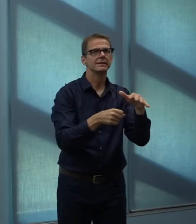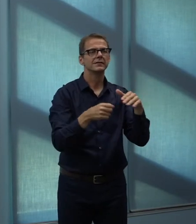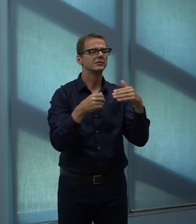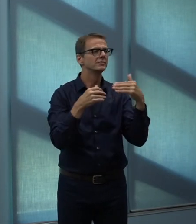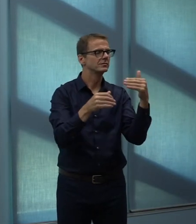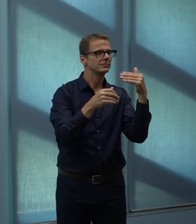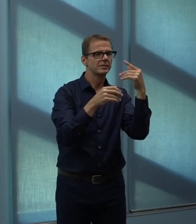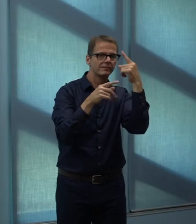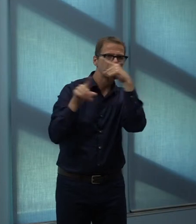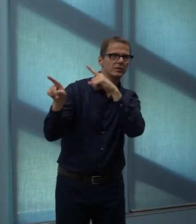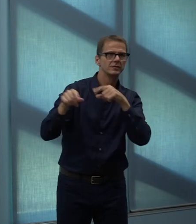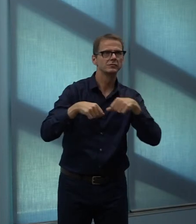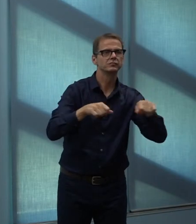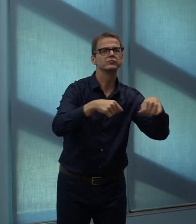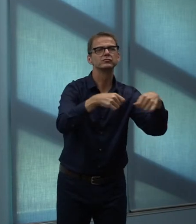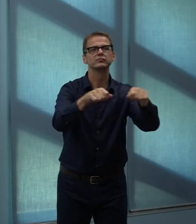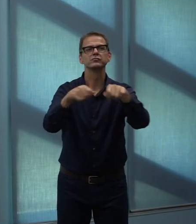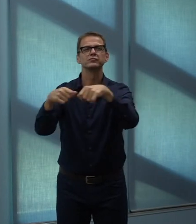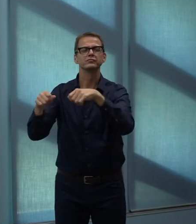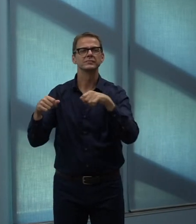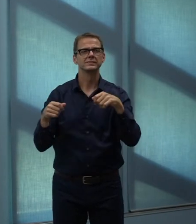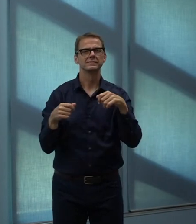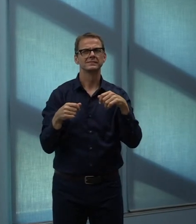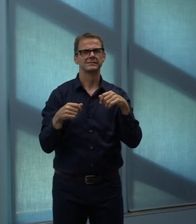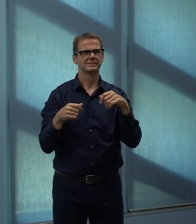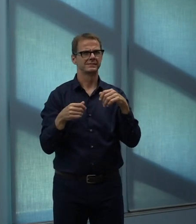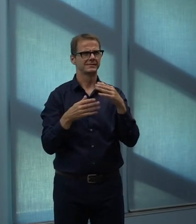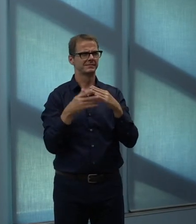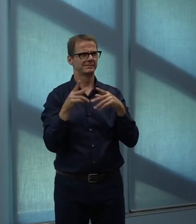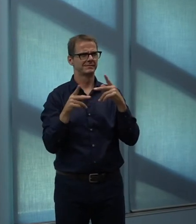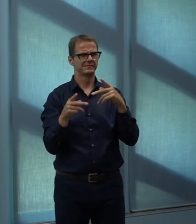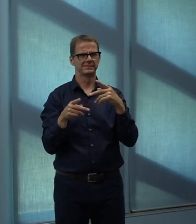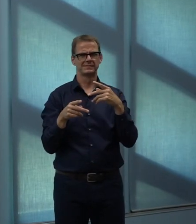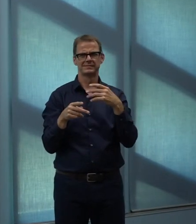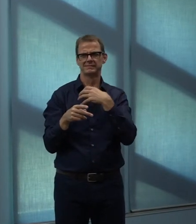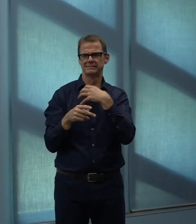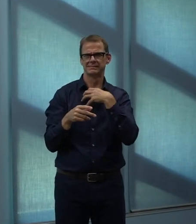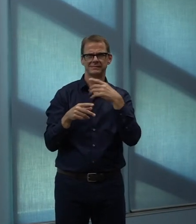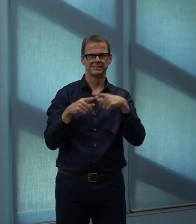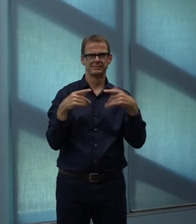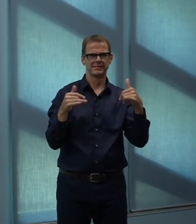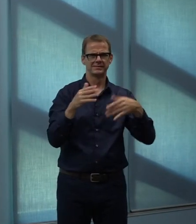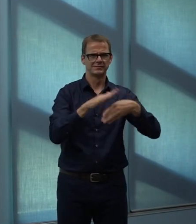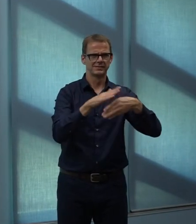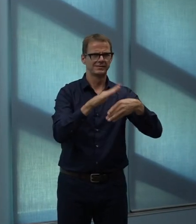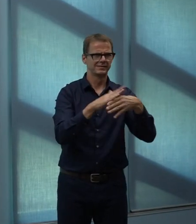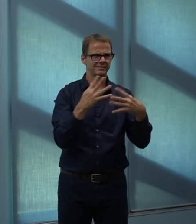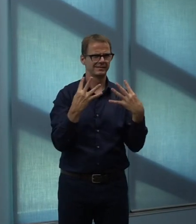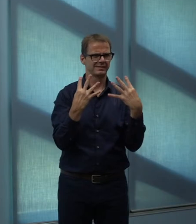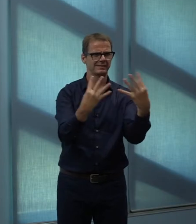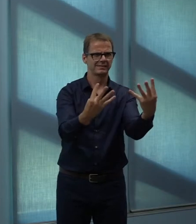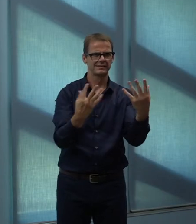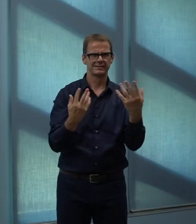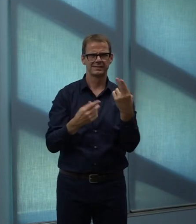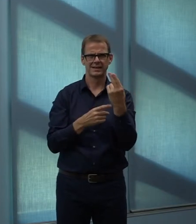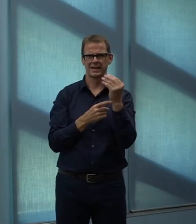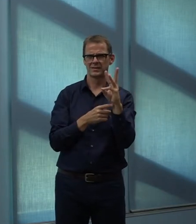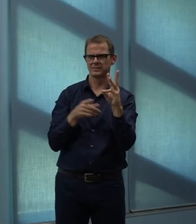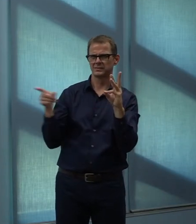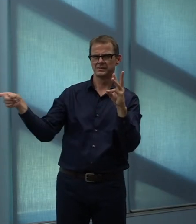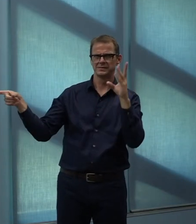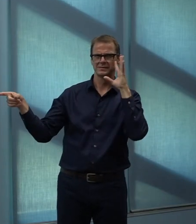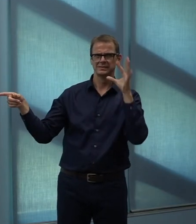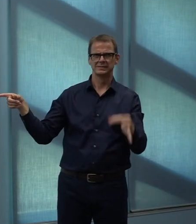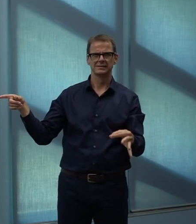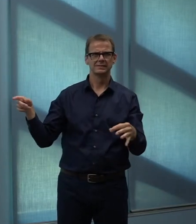So, good question. We do have prioritization of all the different levels of sports fields, and that information was presented yesterday in